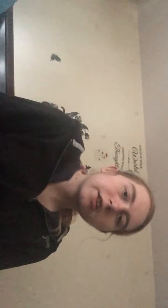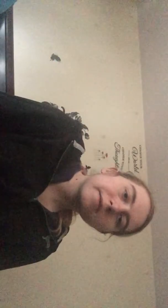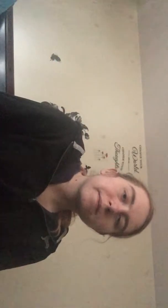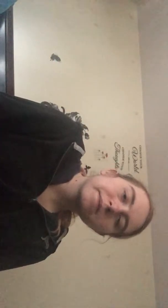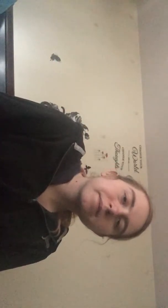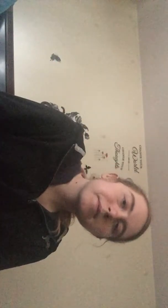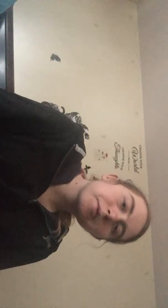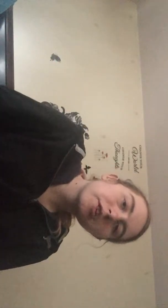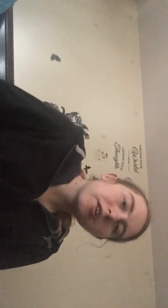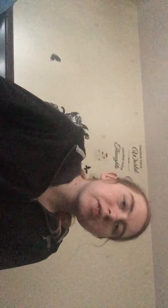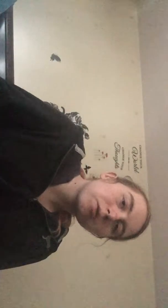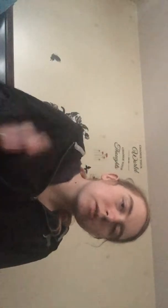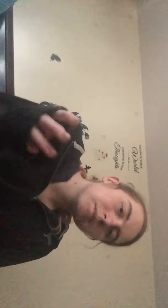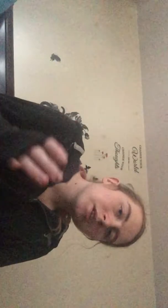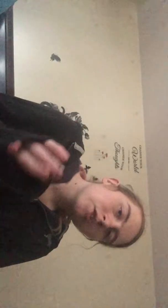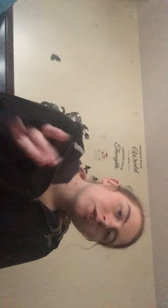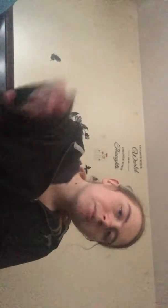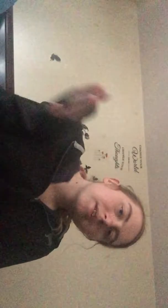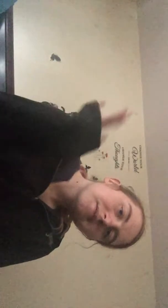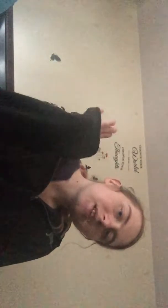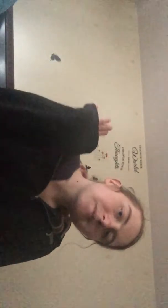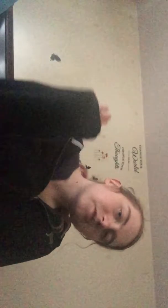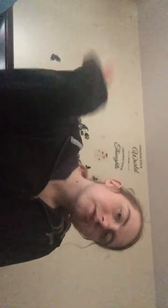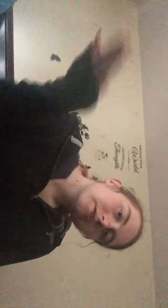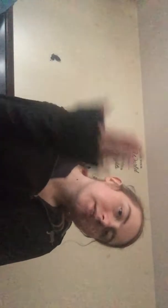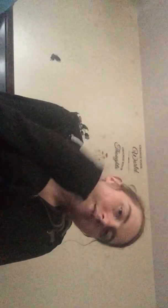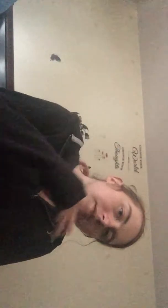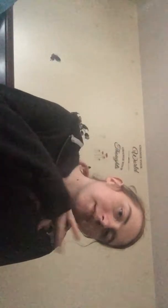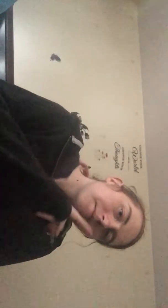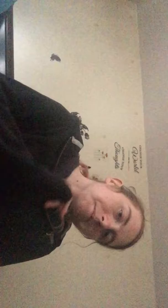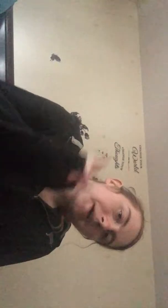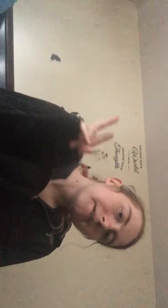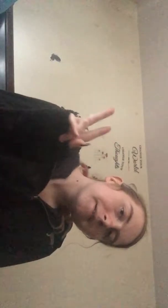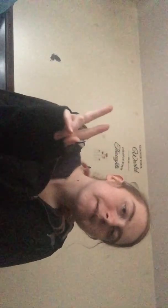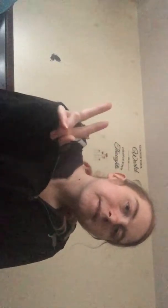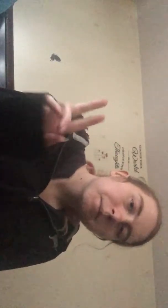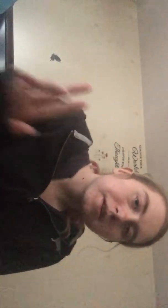day wherever you are or whatever time zones you're in and bye peace